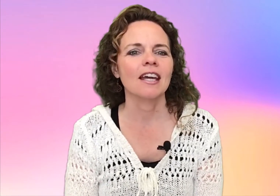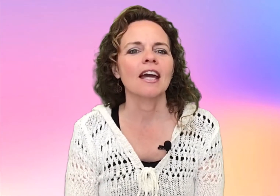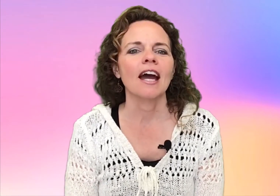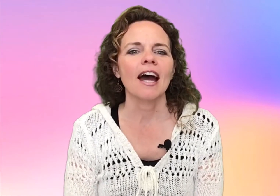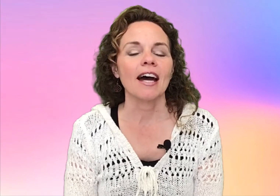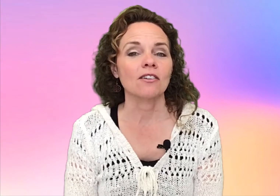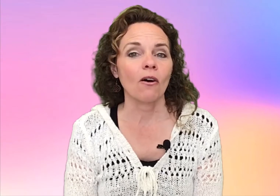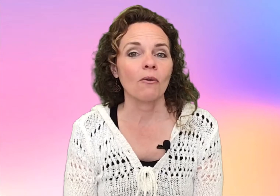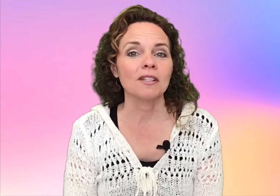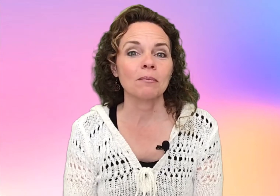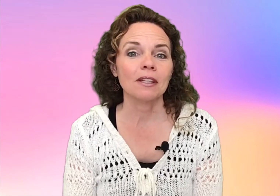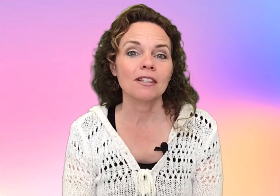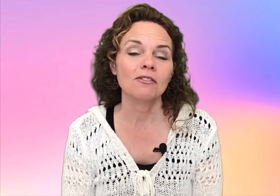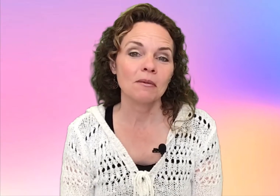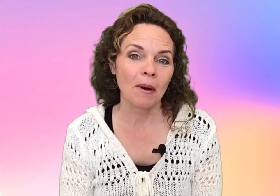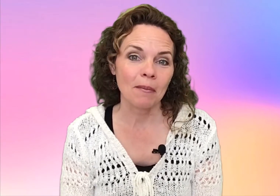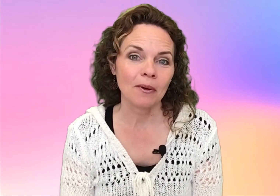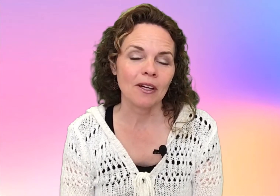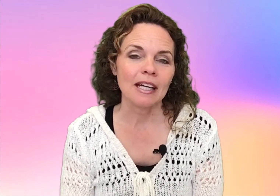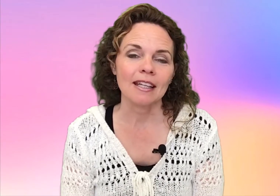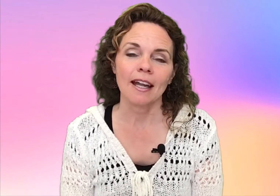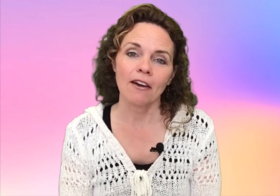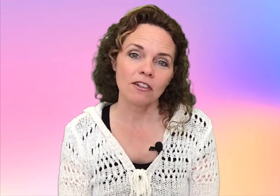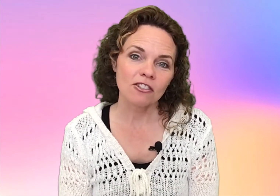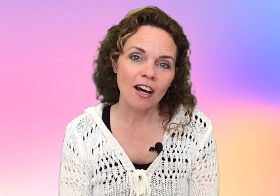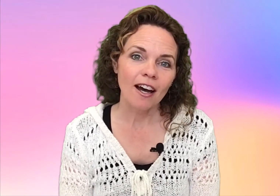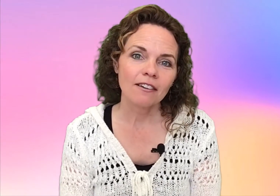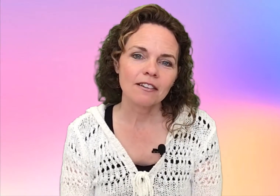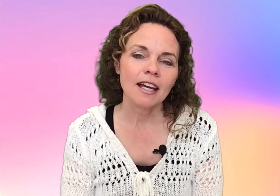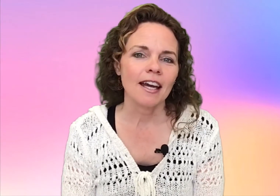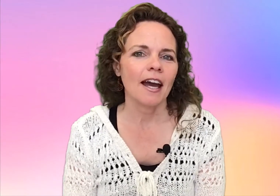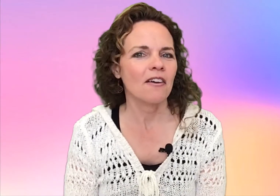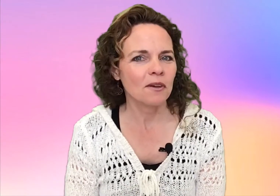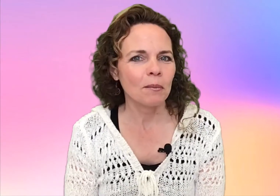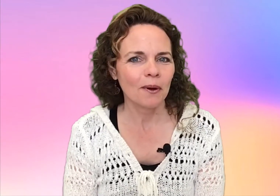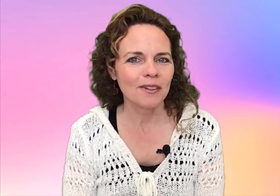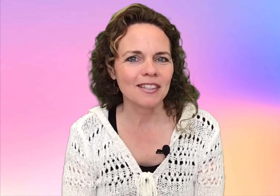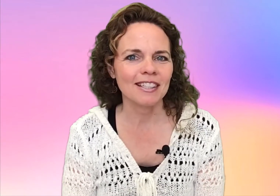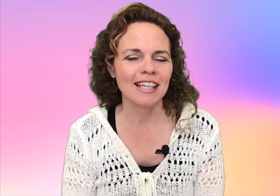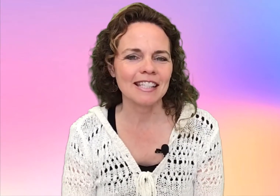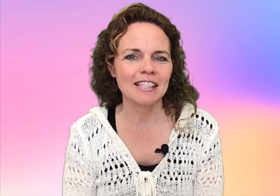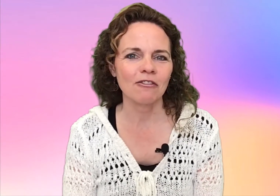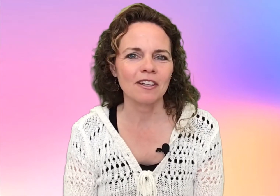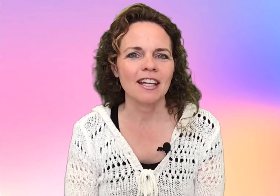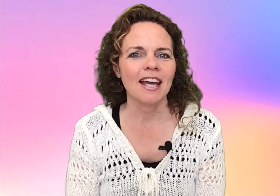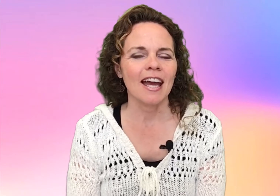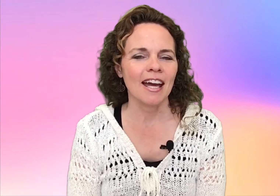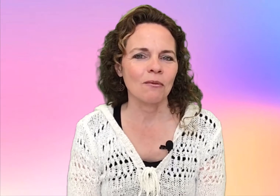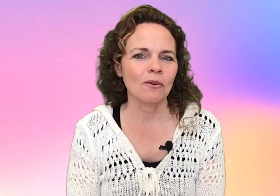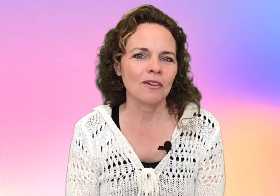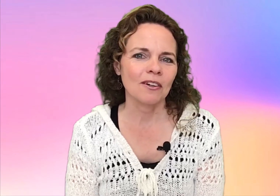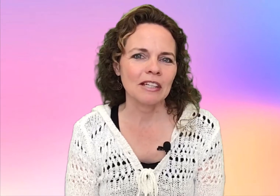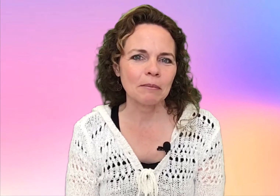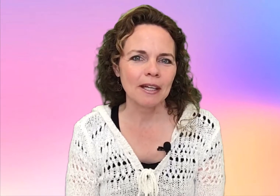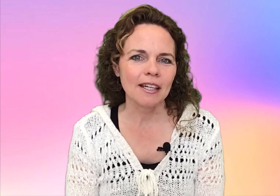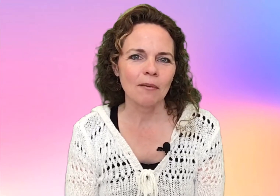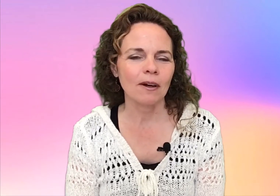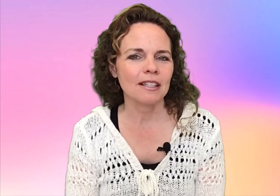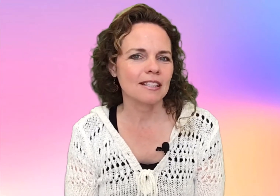As always, please remember that every child, every person is different and will learn and pick up on the sign